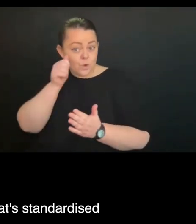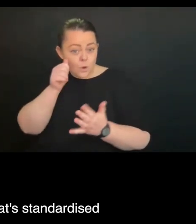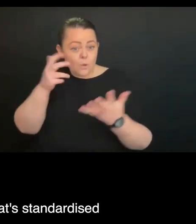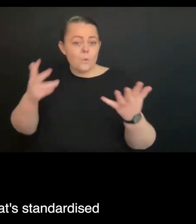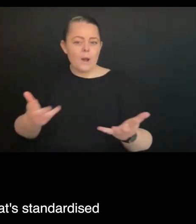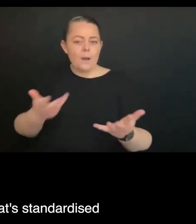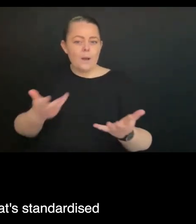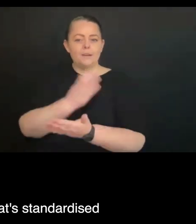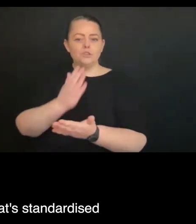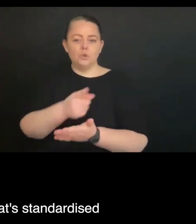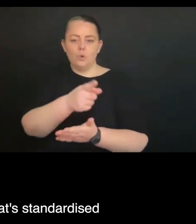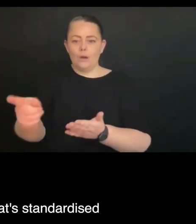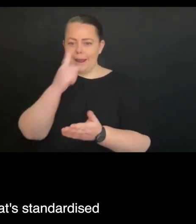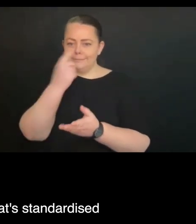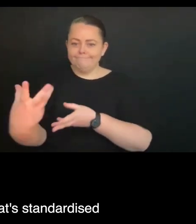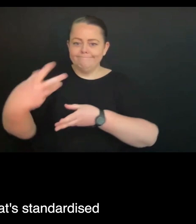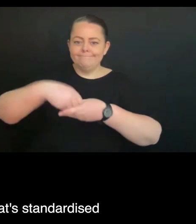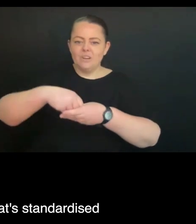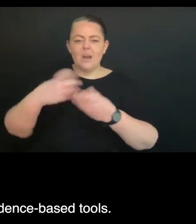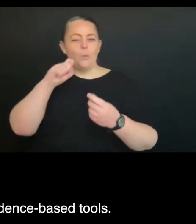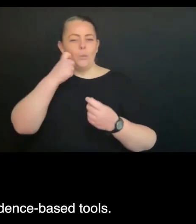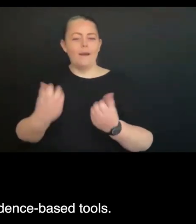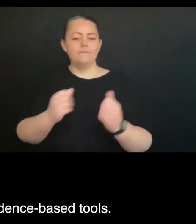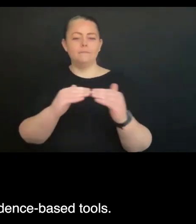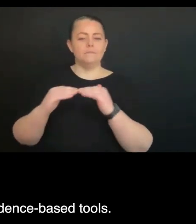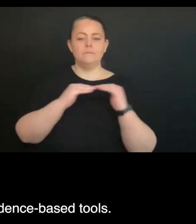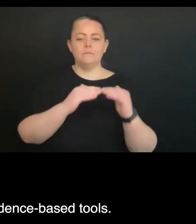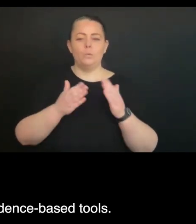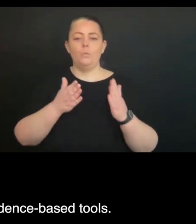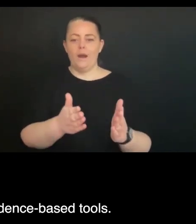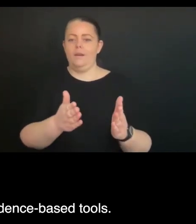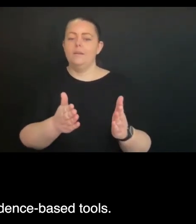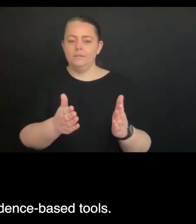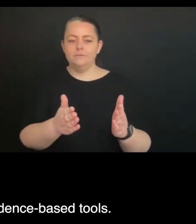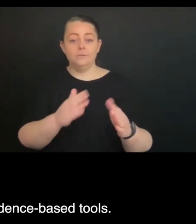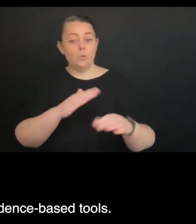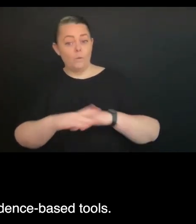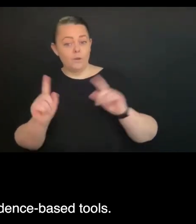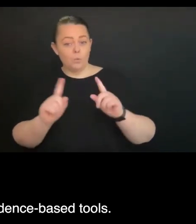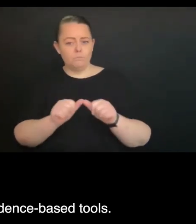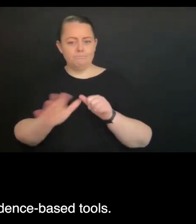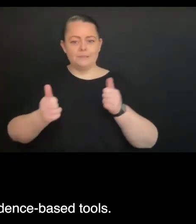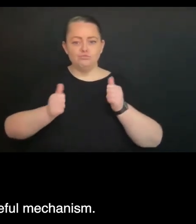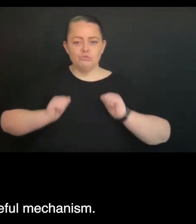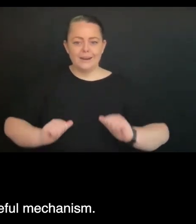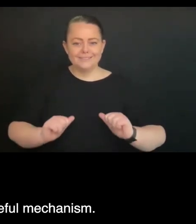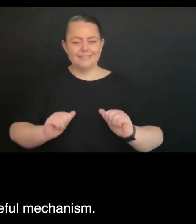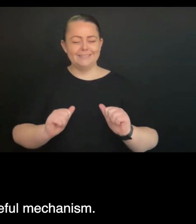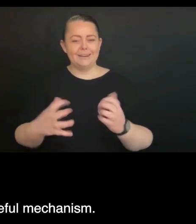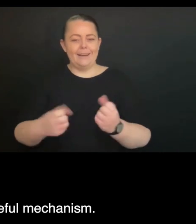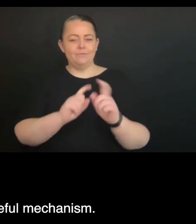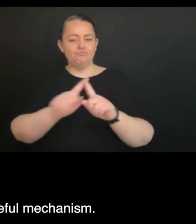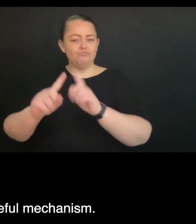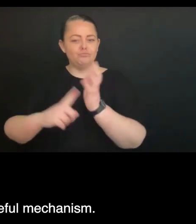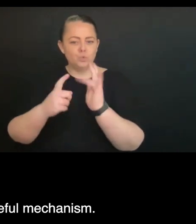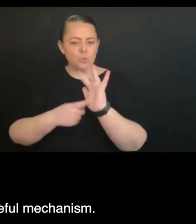it in a way that's standardised and based on best practice and evidence-based tools. And again, that will